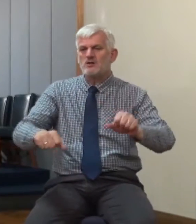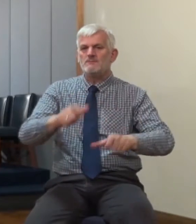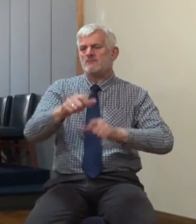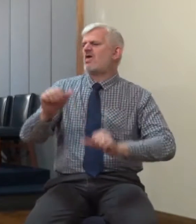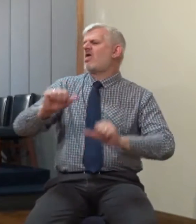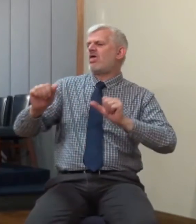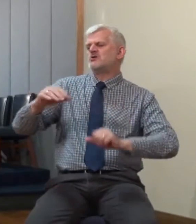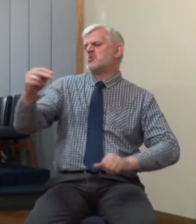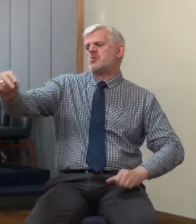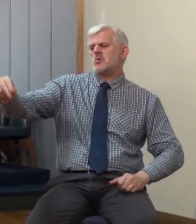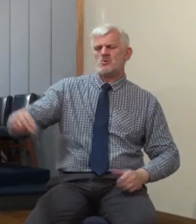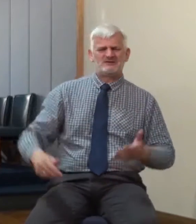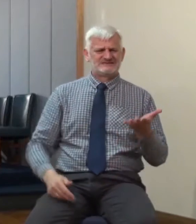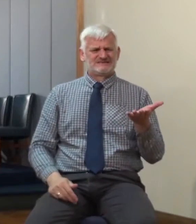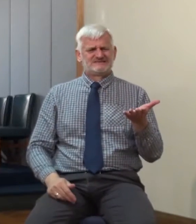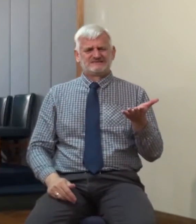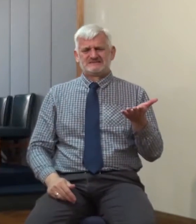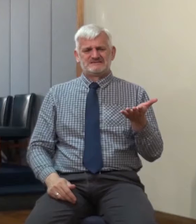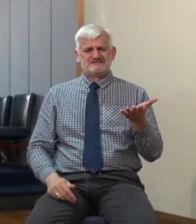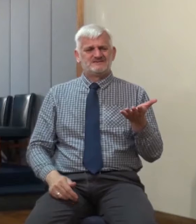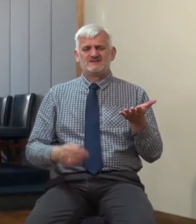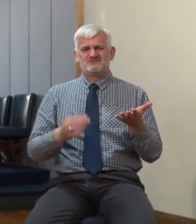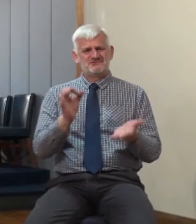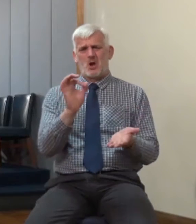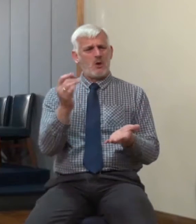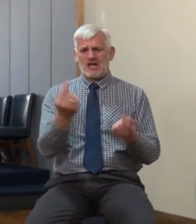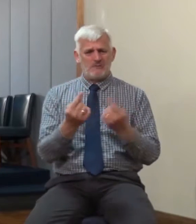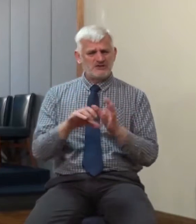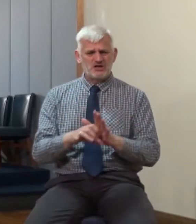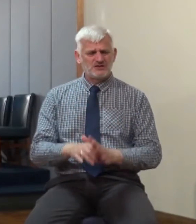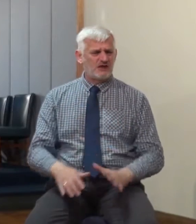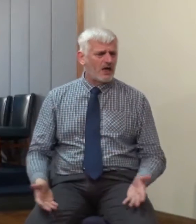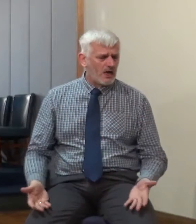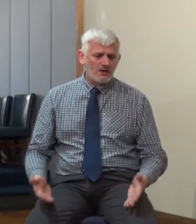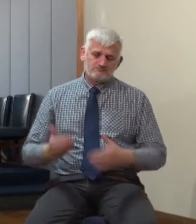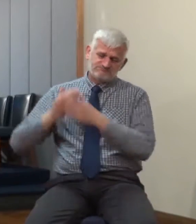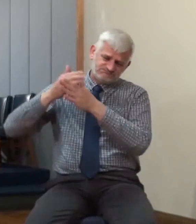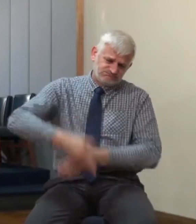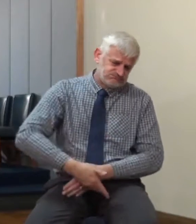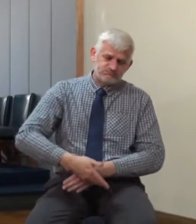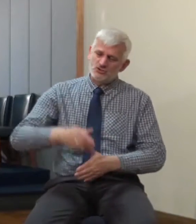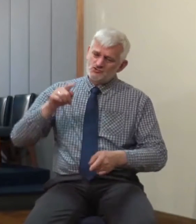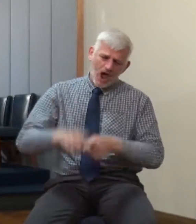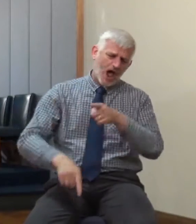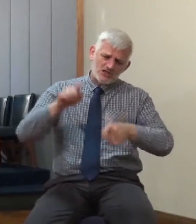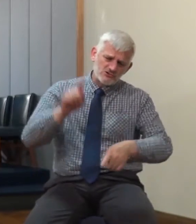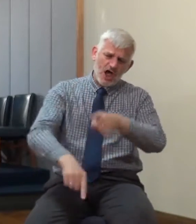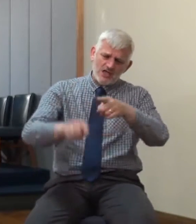fruit that the Lord is giving in spite of our very best efforts is small while we're faithful